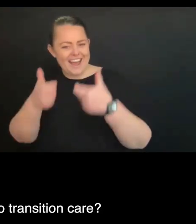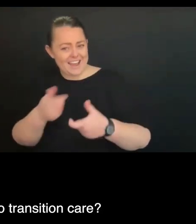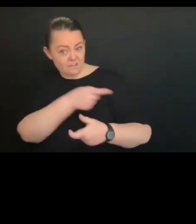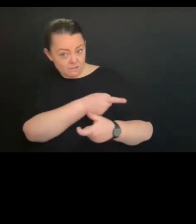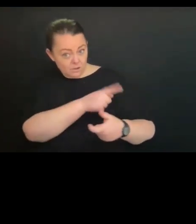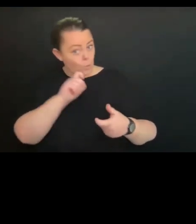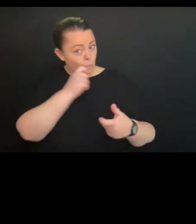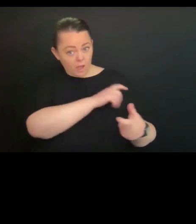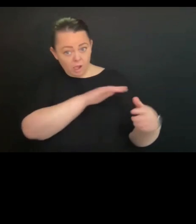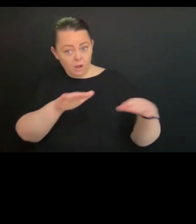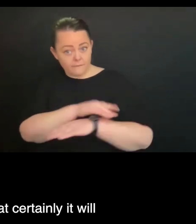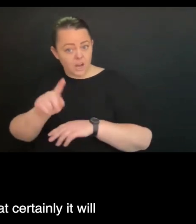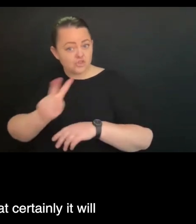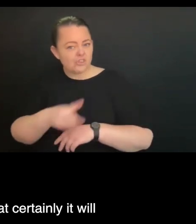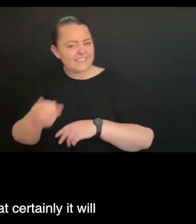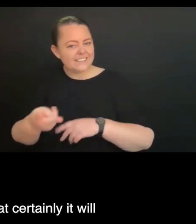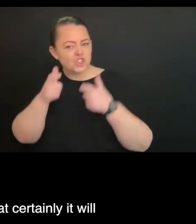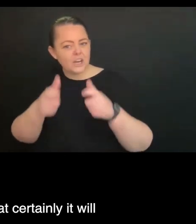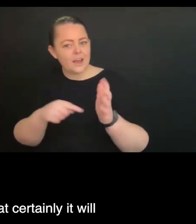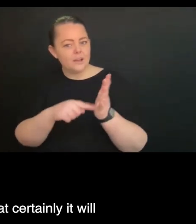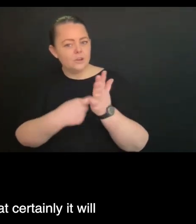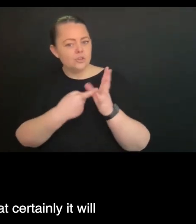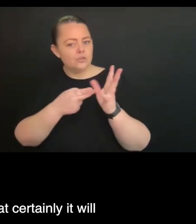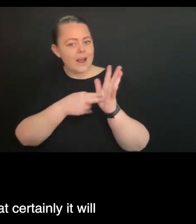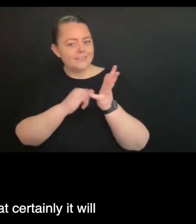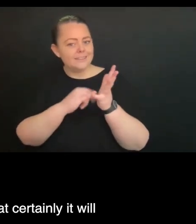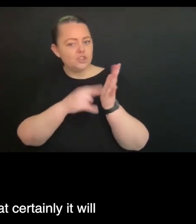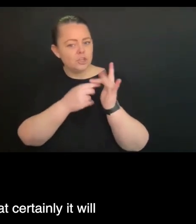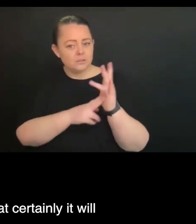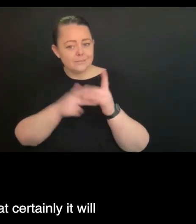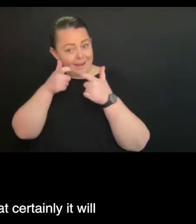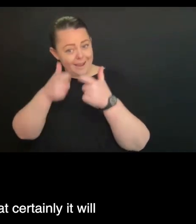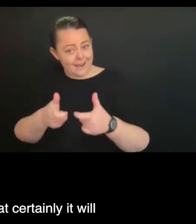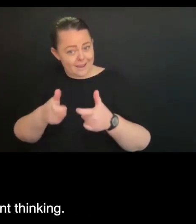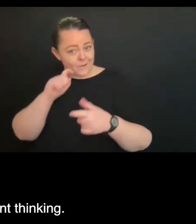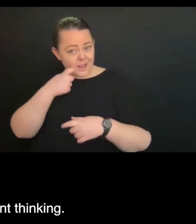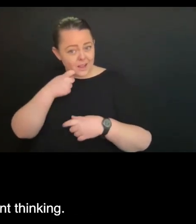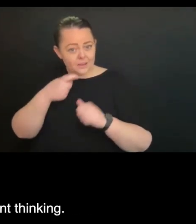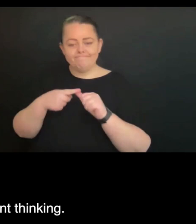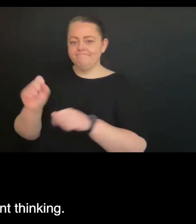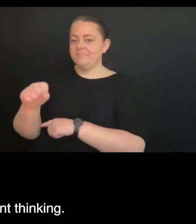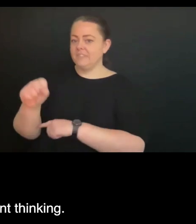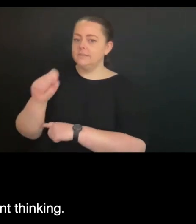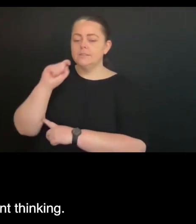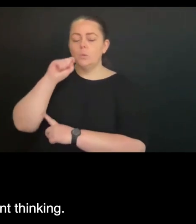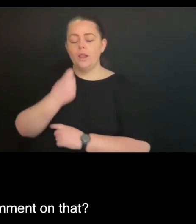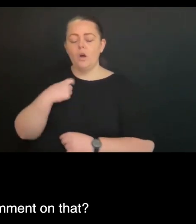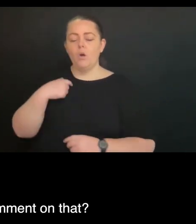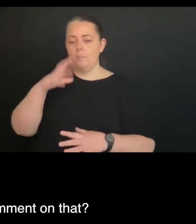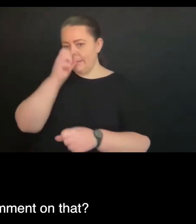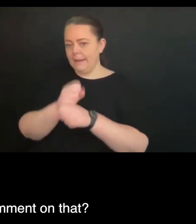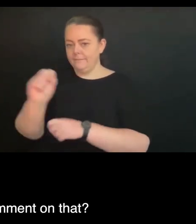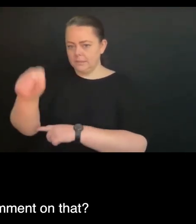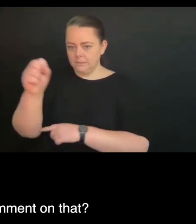care. Yes, my understanding is that certainly it will be applying and that's the current thinking, but